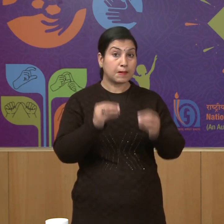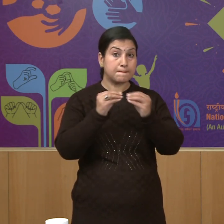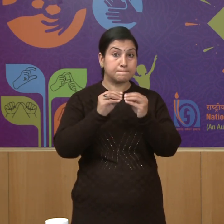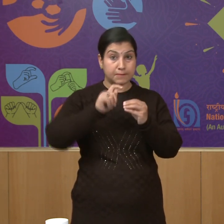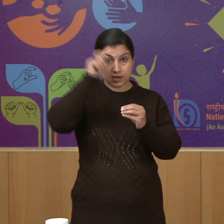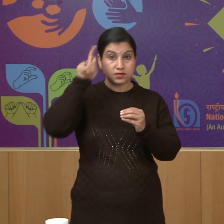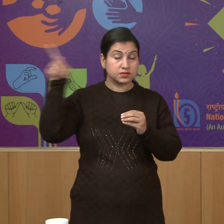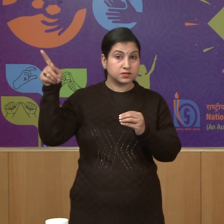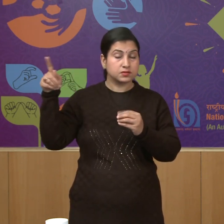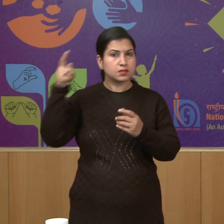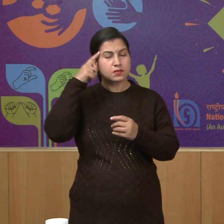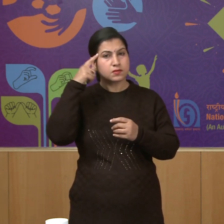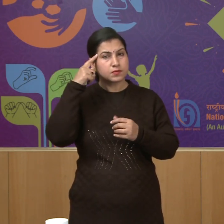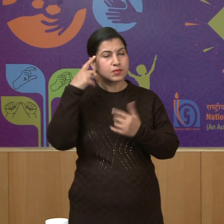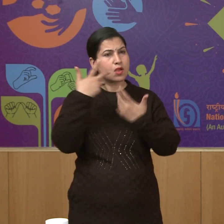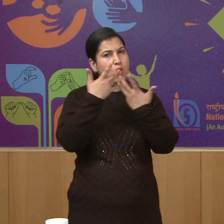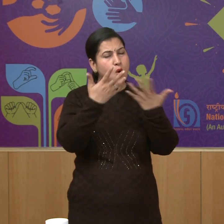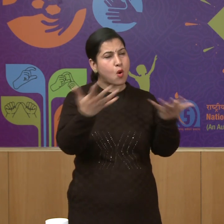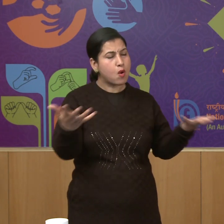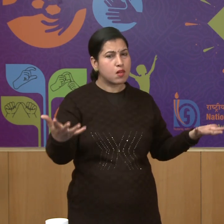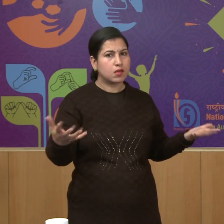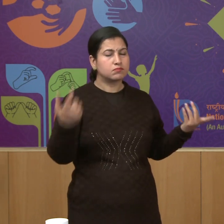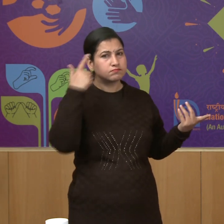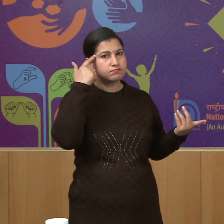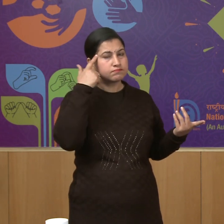British took all the steps to make them weak